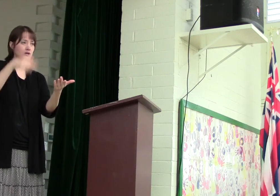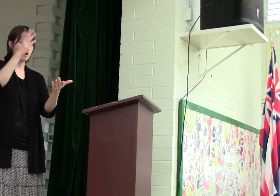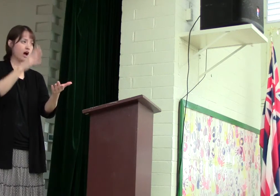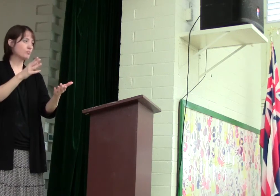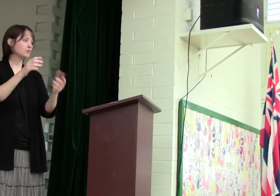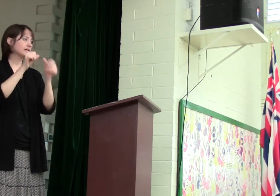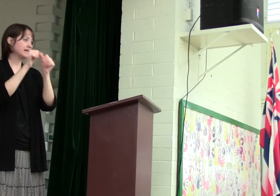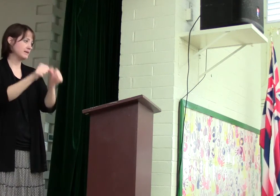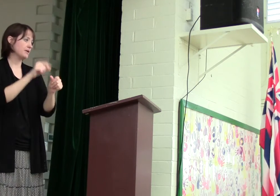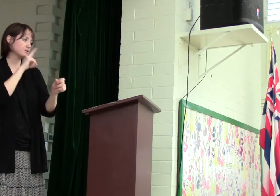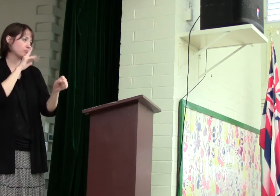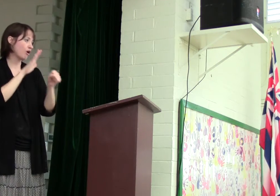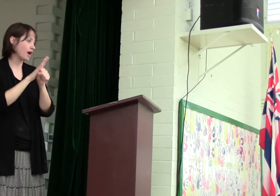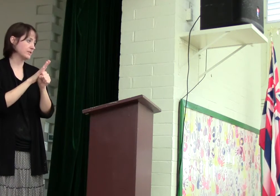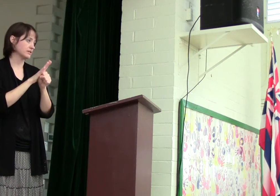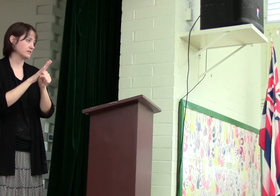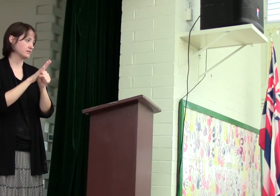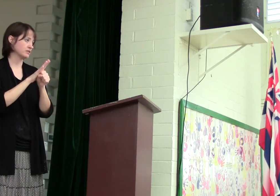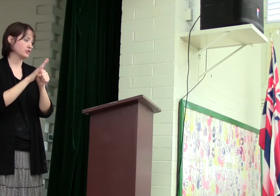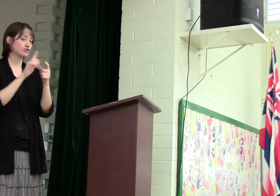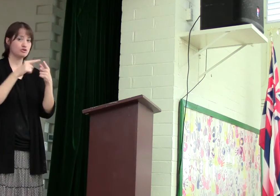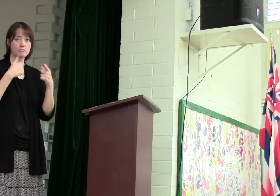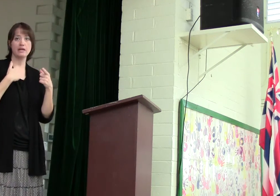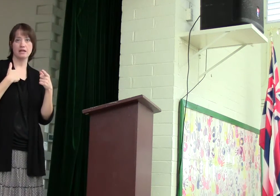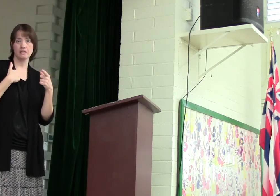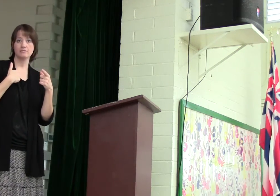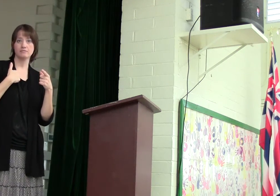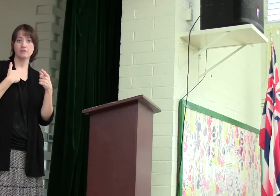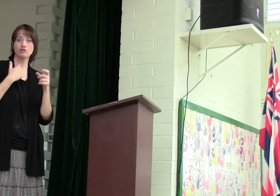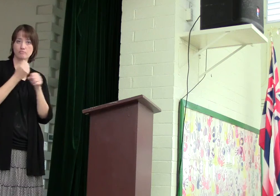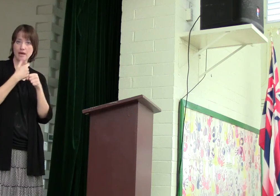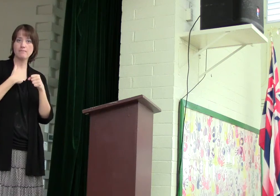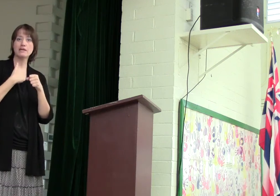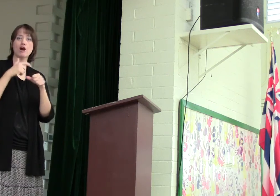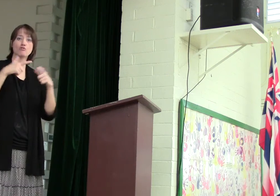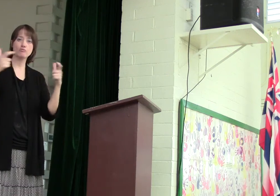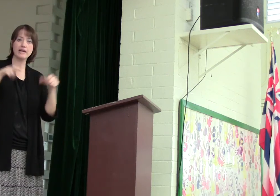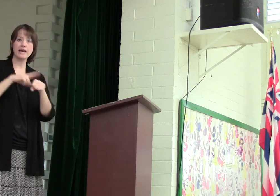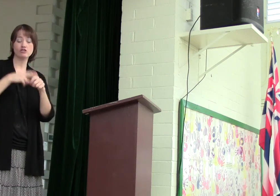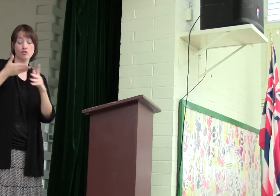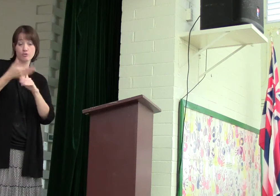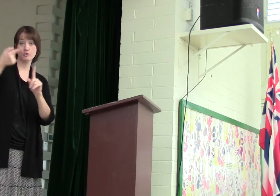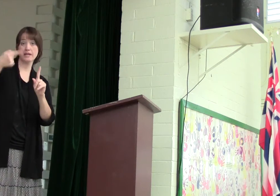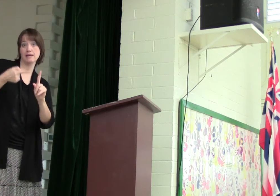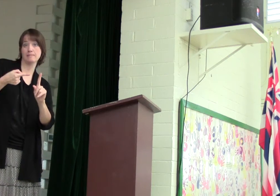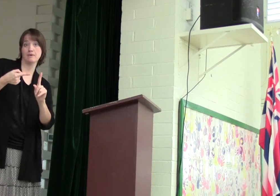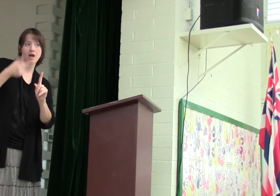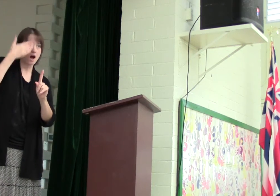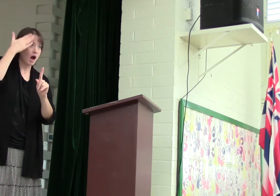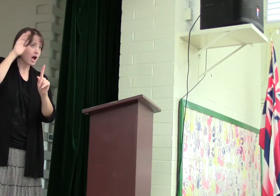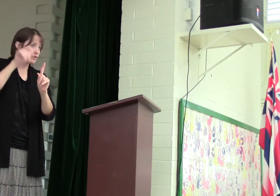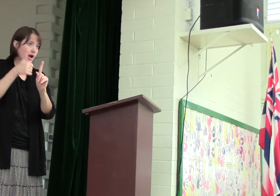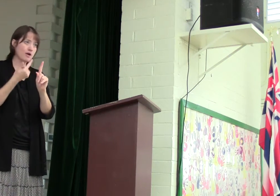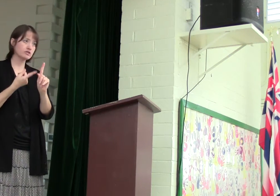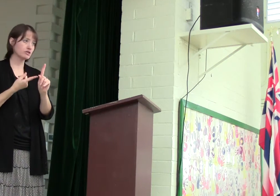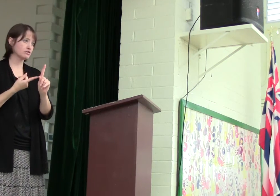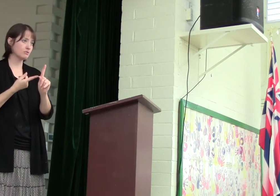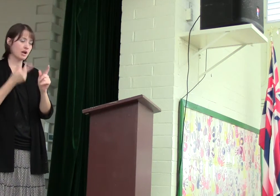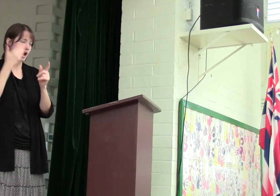God will keep his promise to me, to make me a great nation through him. I don't know how he's going to do it. I